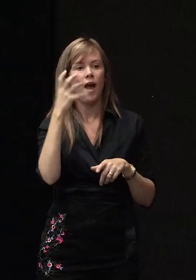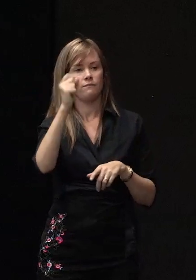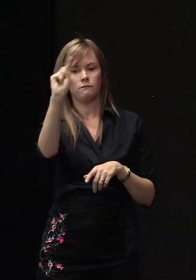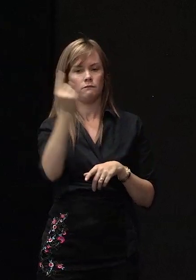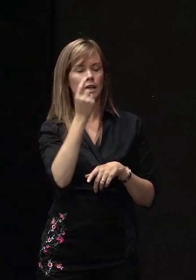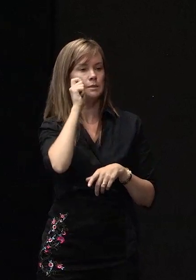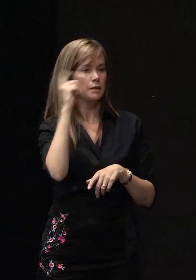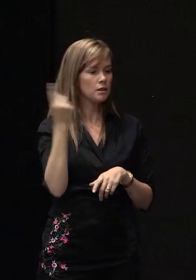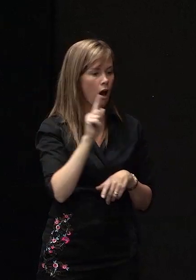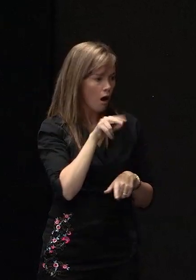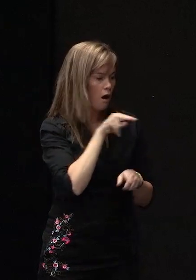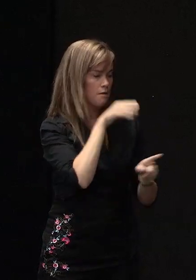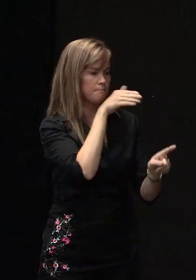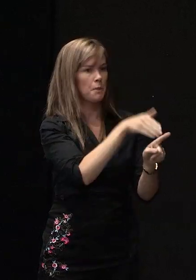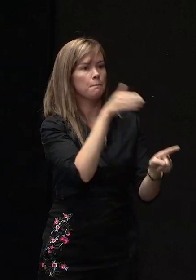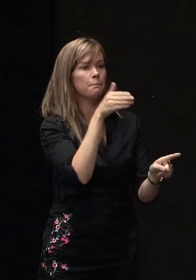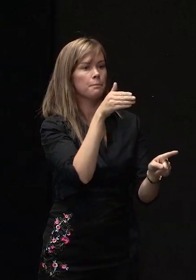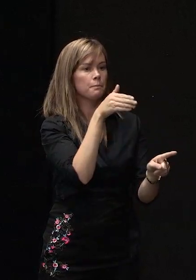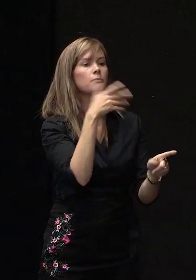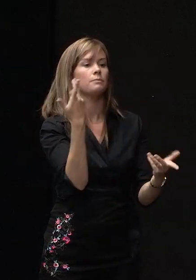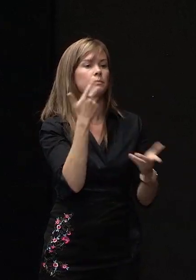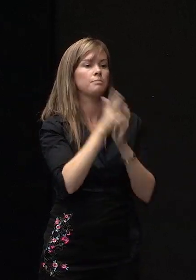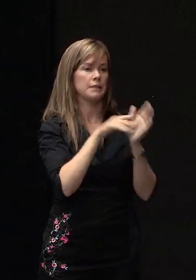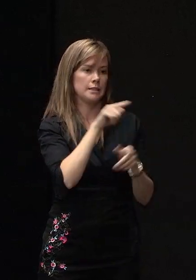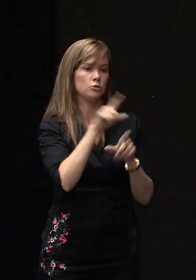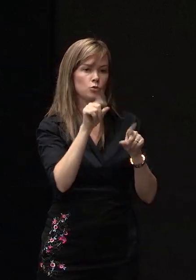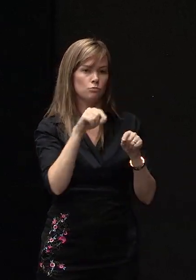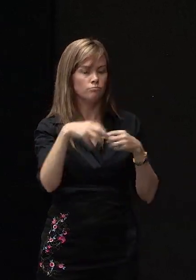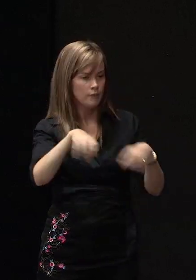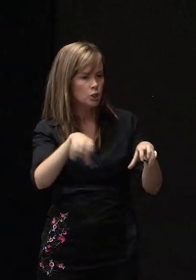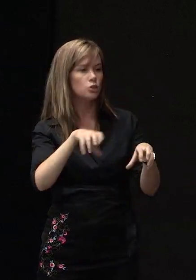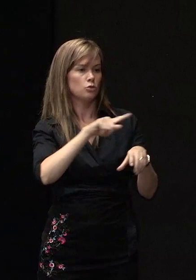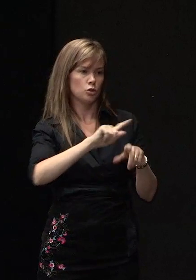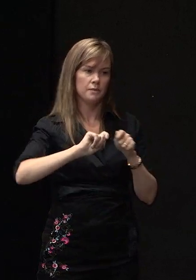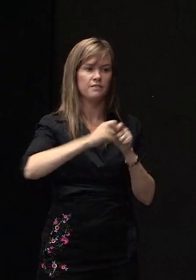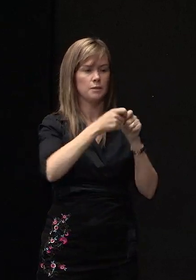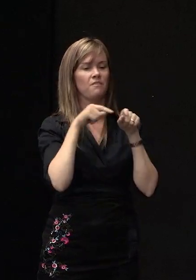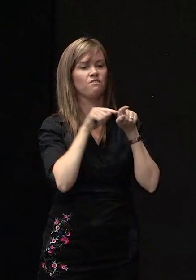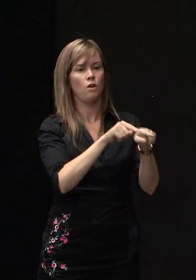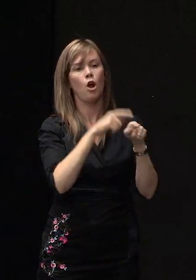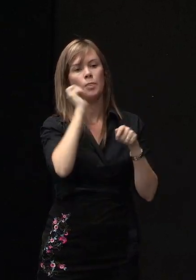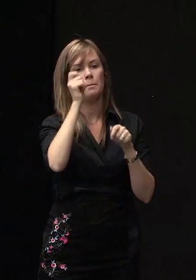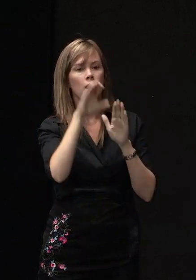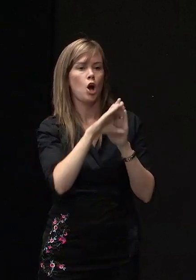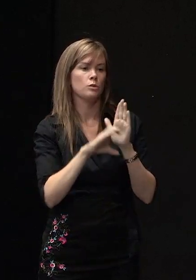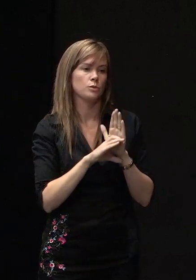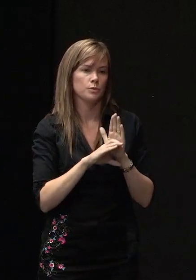site who then sort of takes the necessary steps for it to be rectified and comply with the building code.